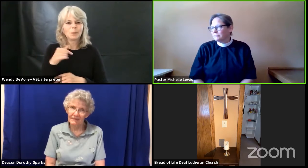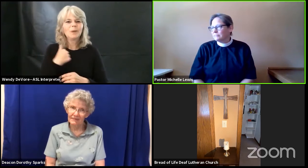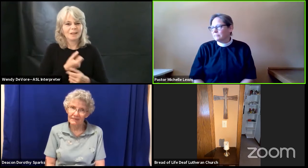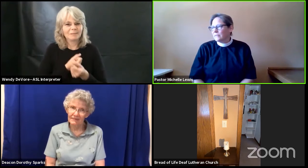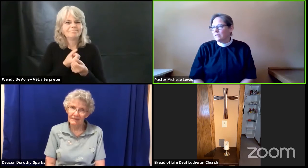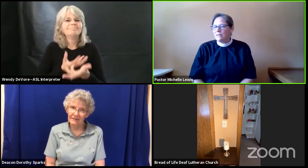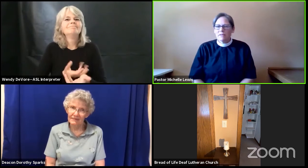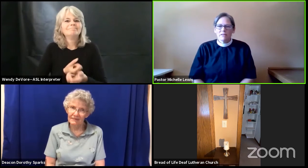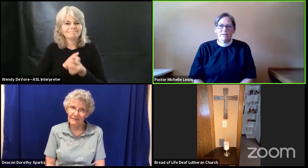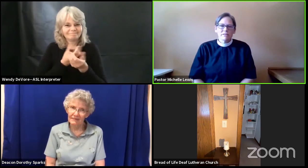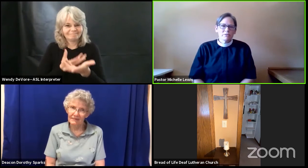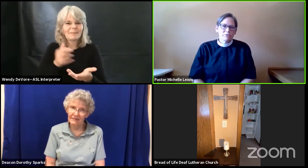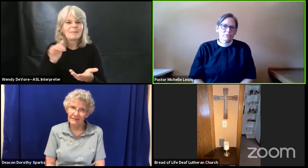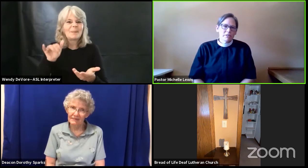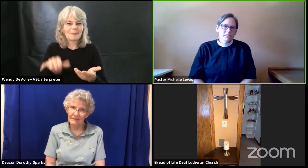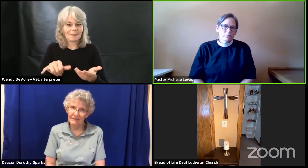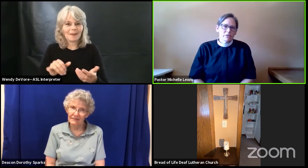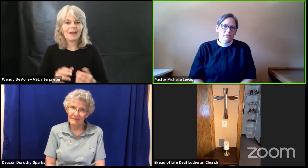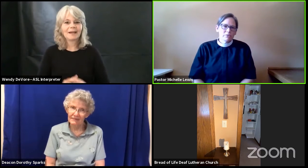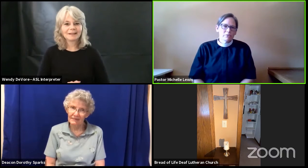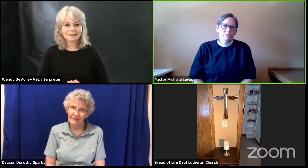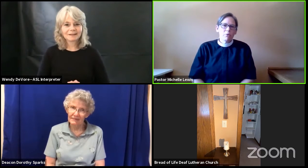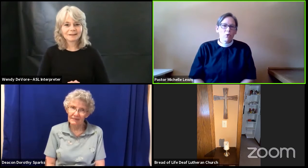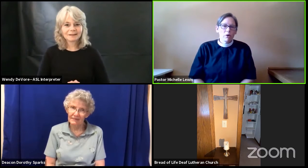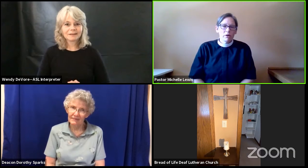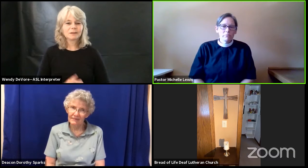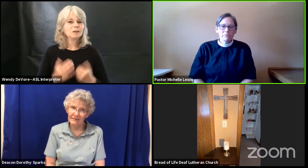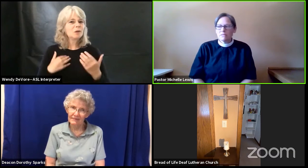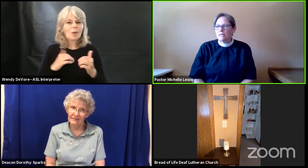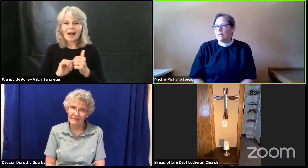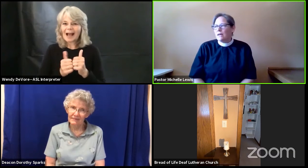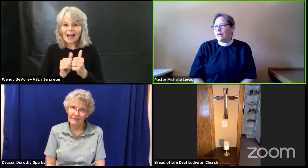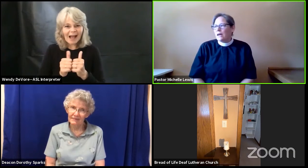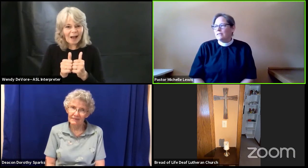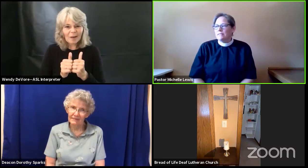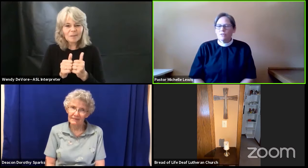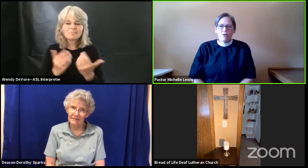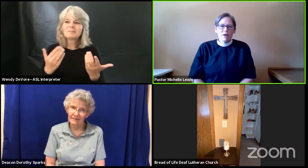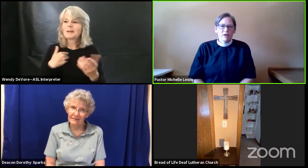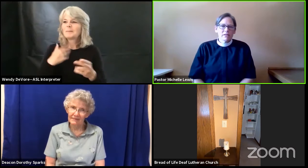To do this, we use poems and songs,